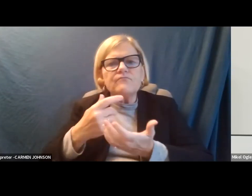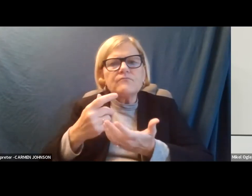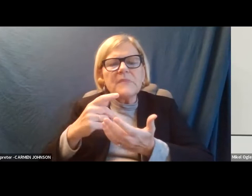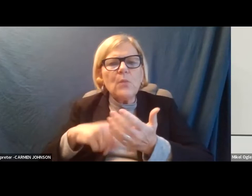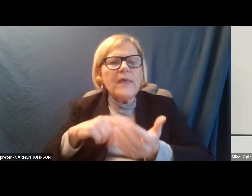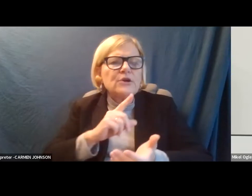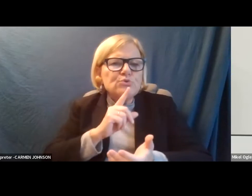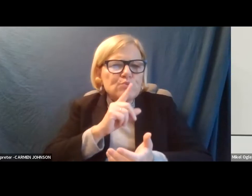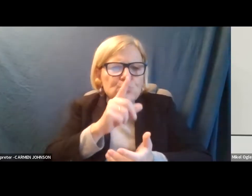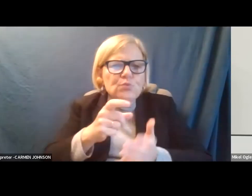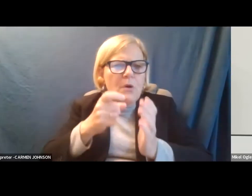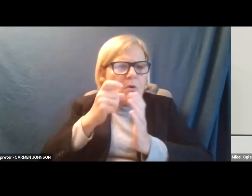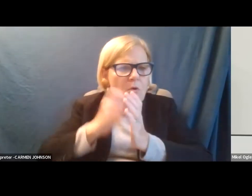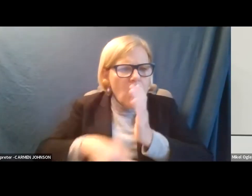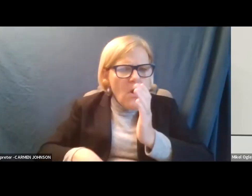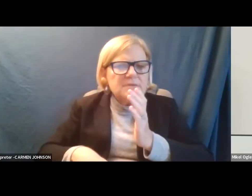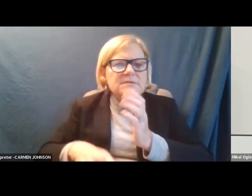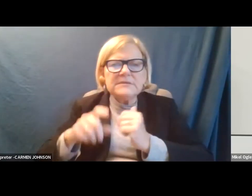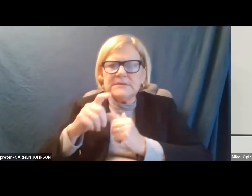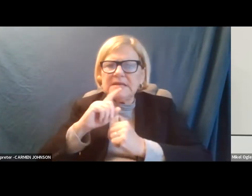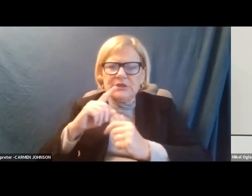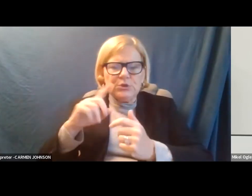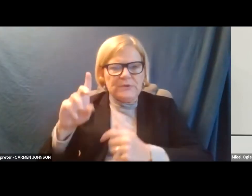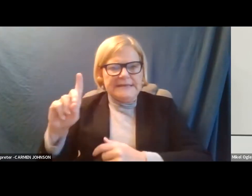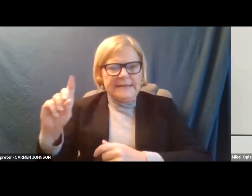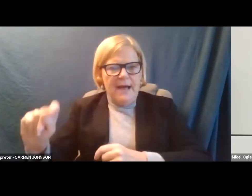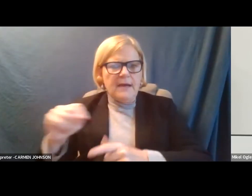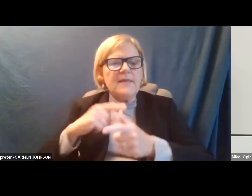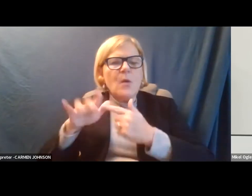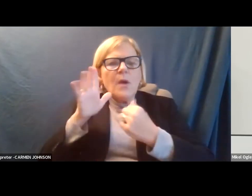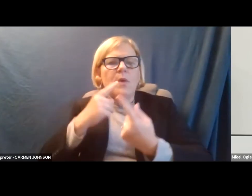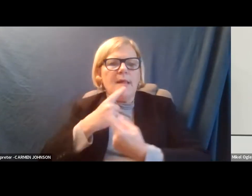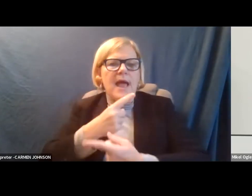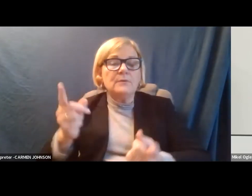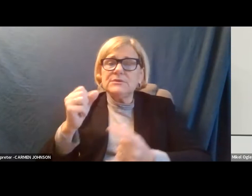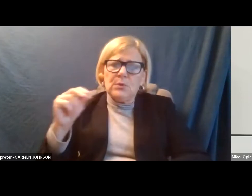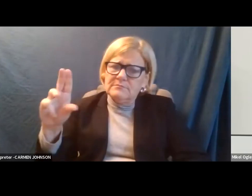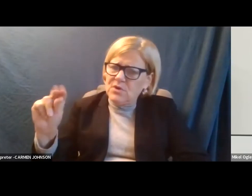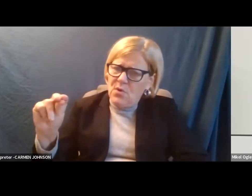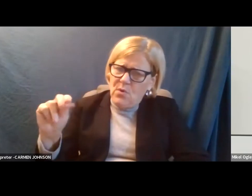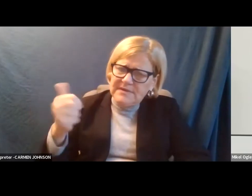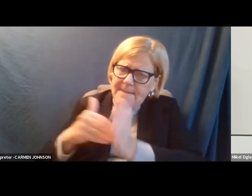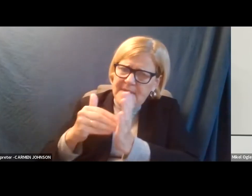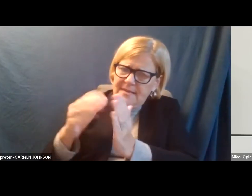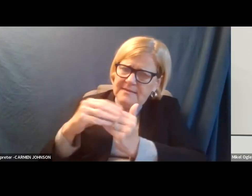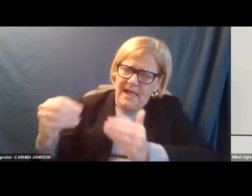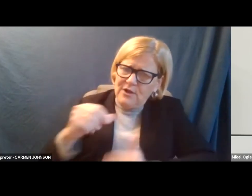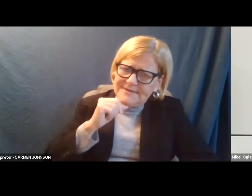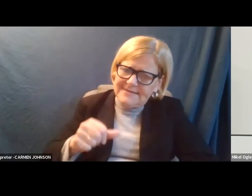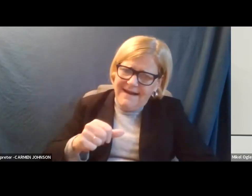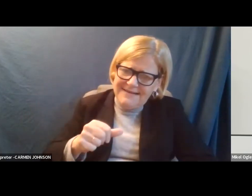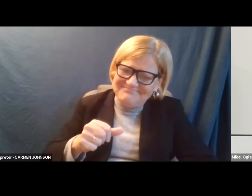true cost would be to DDOT and then we'll announce it. So no, $10 million is not,